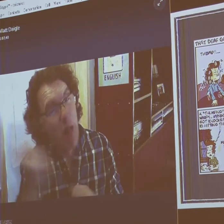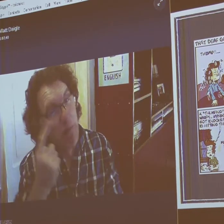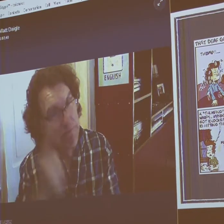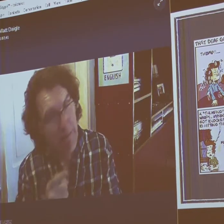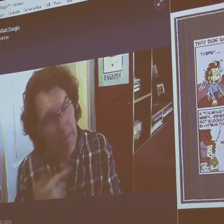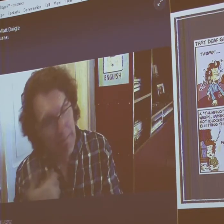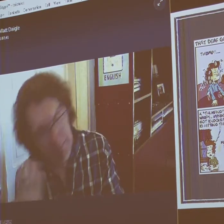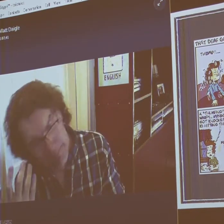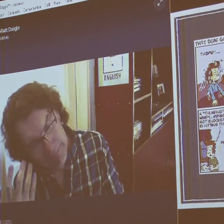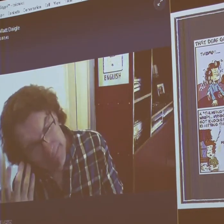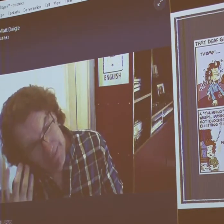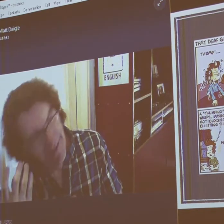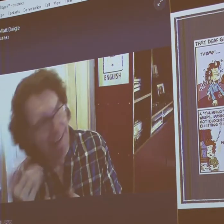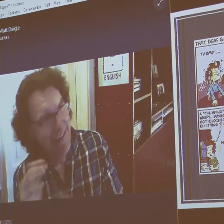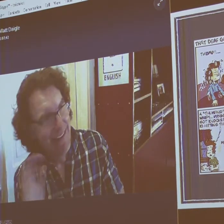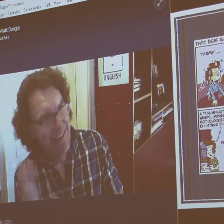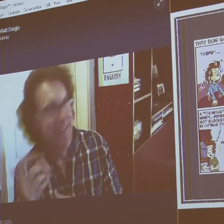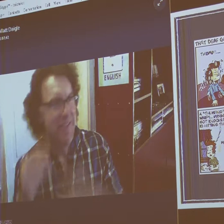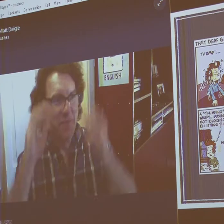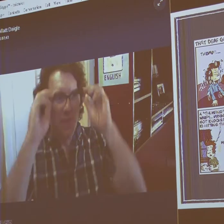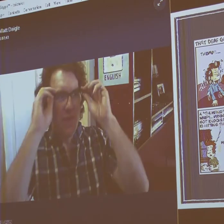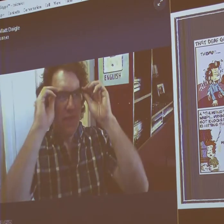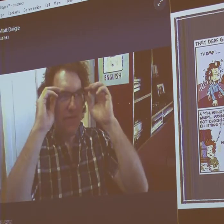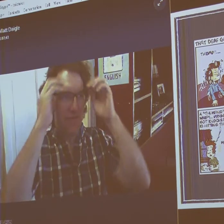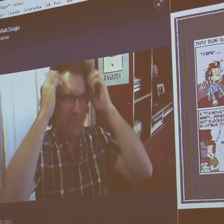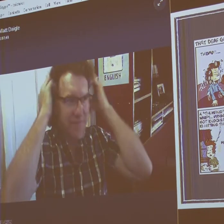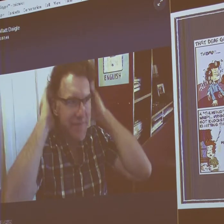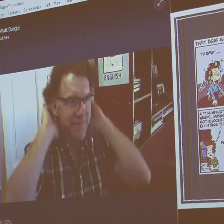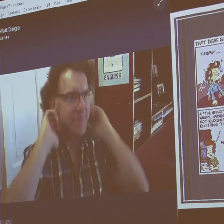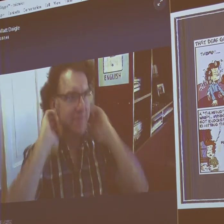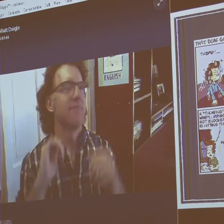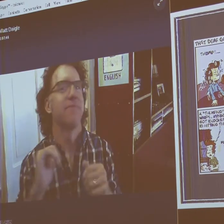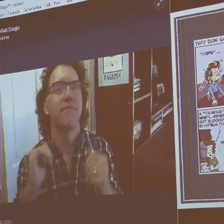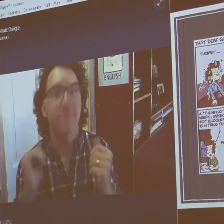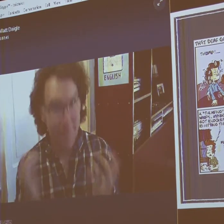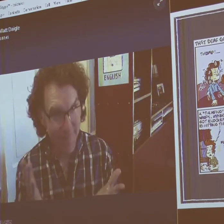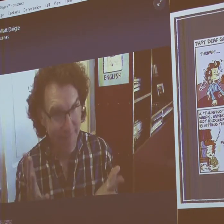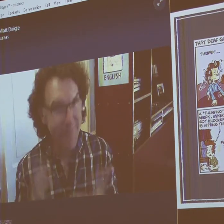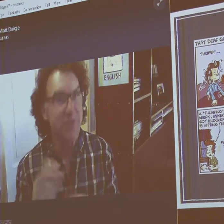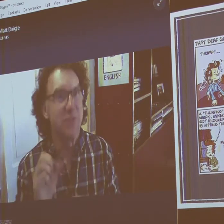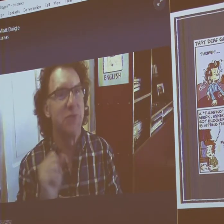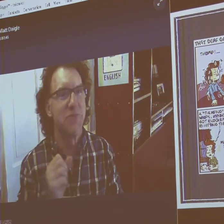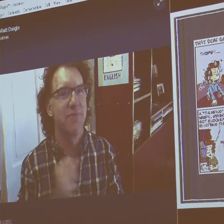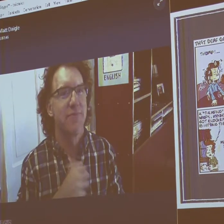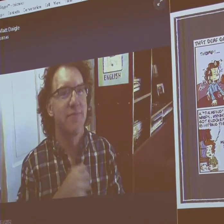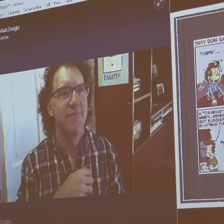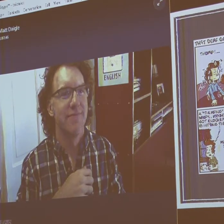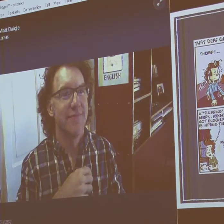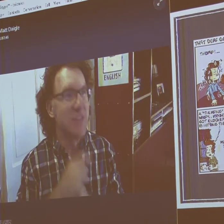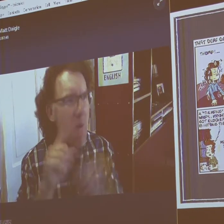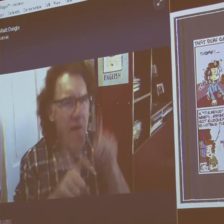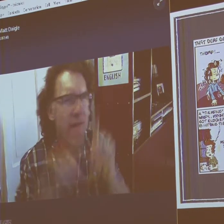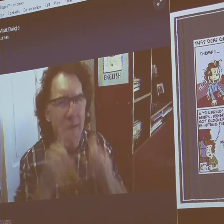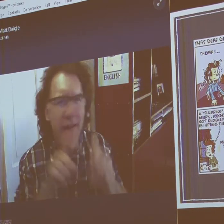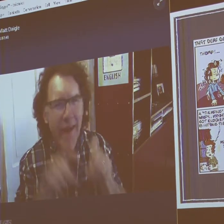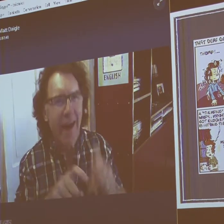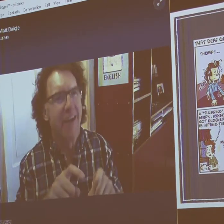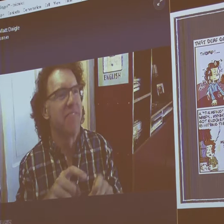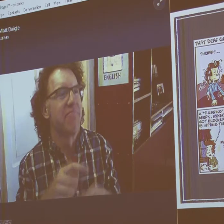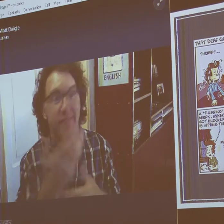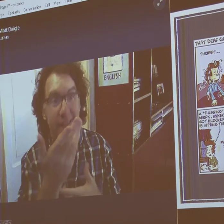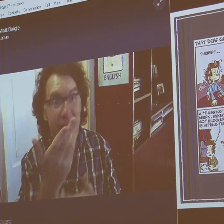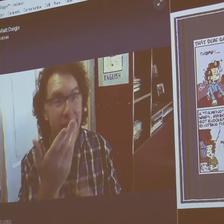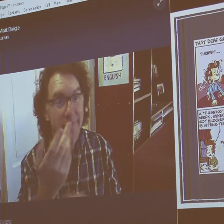sounds like? We don't really understand the sound, maybe, but we do have common sense about what sound makes for certain